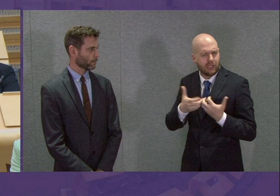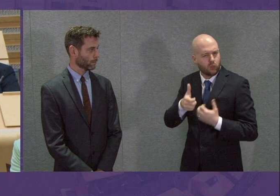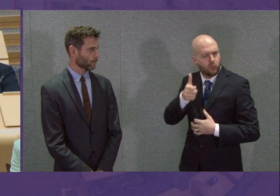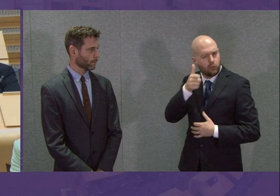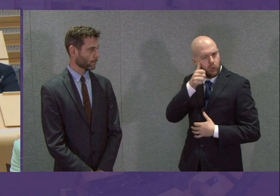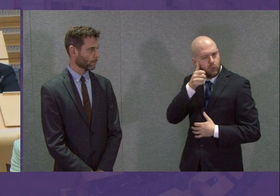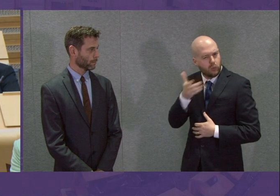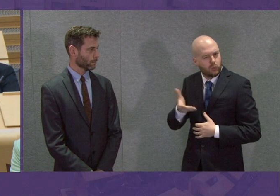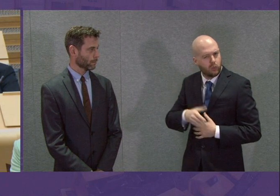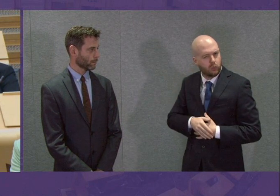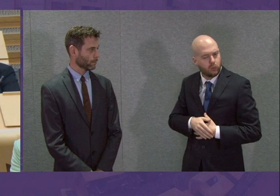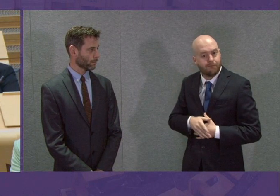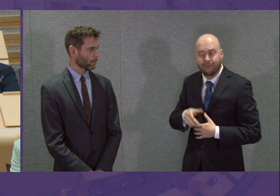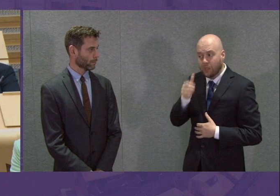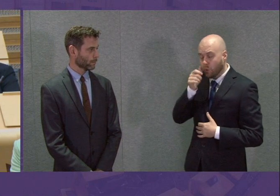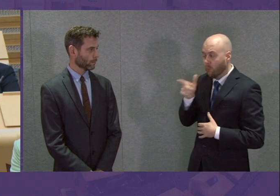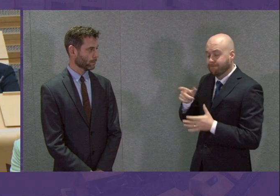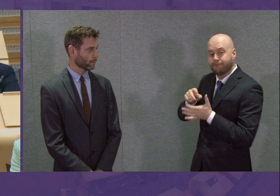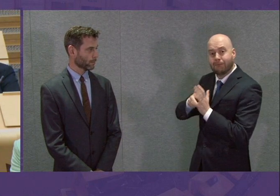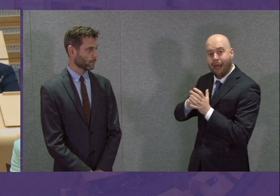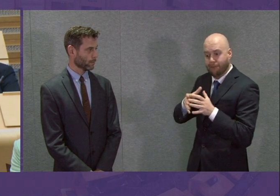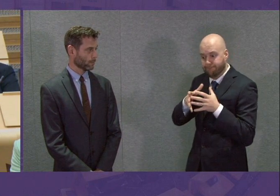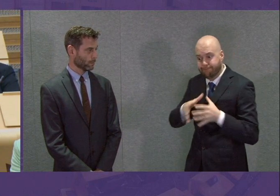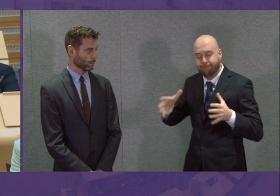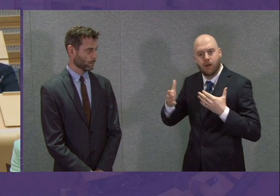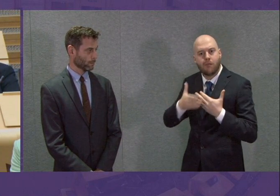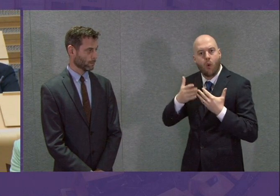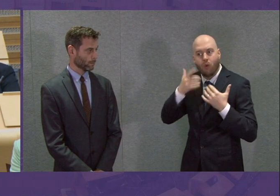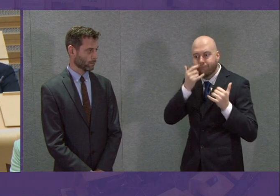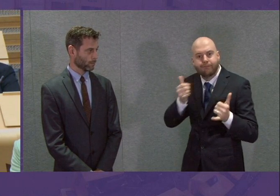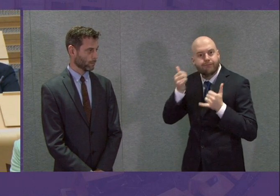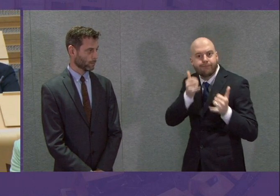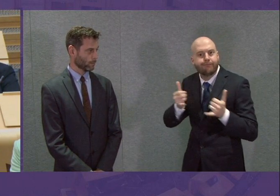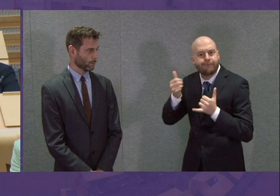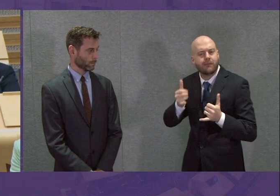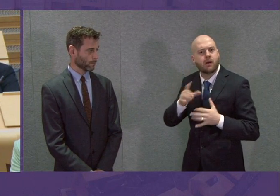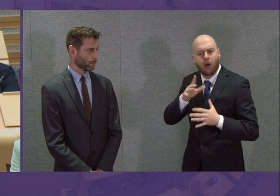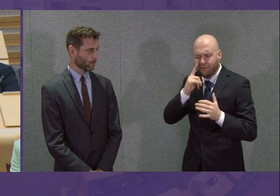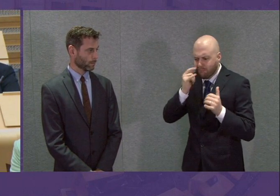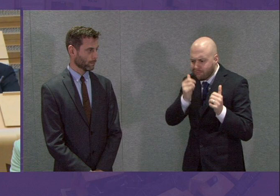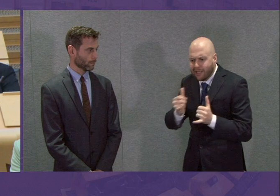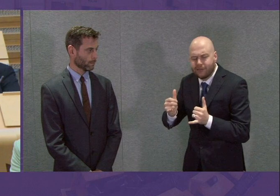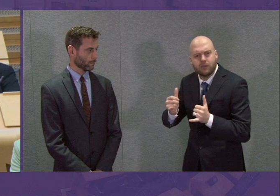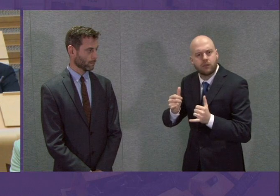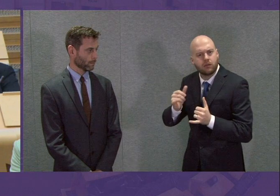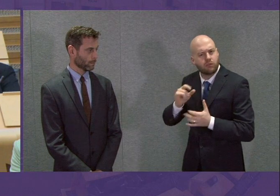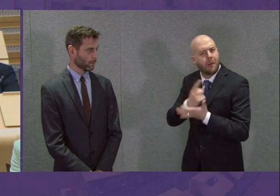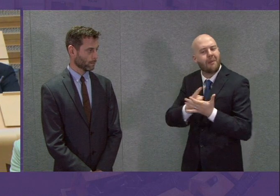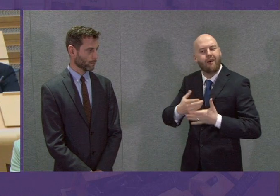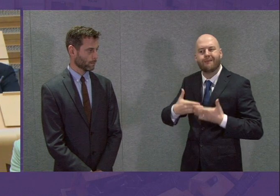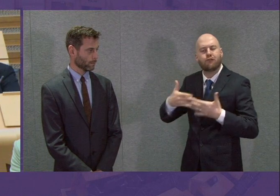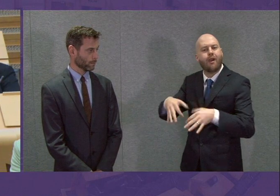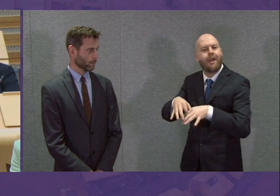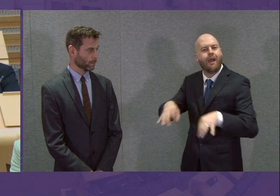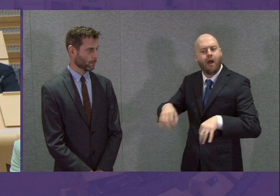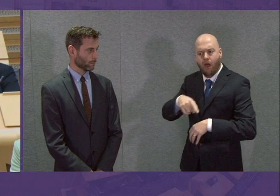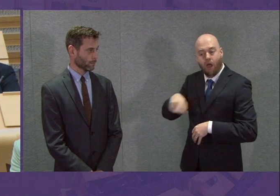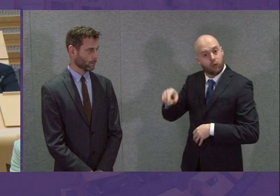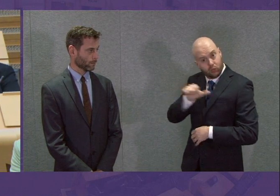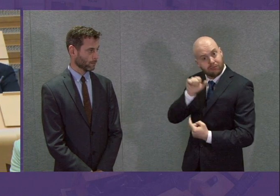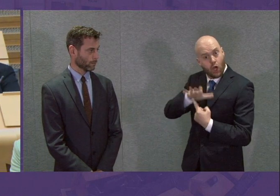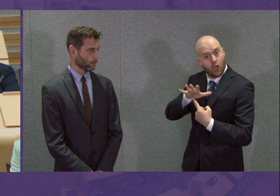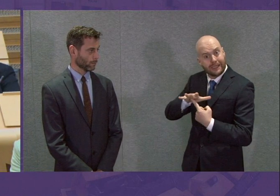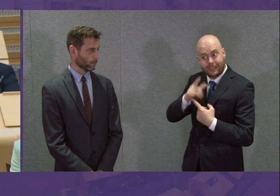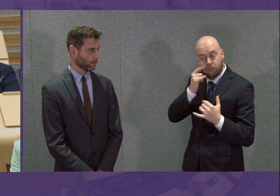testing capacity, but can the First Minister confirm where within that expansion she believes those in frontline service roles should be prioritised?